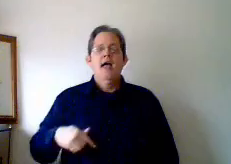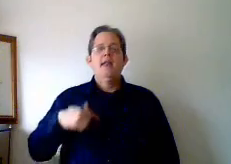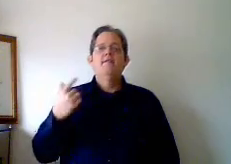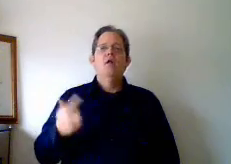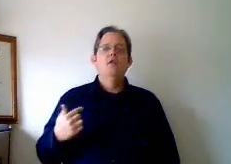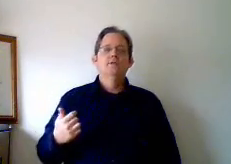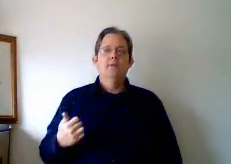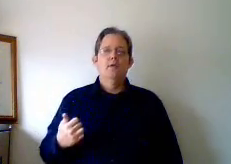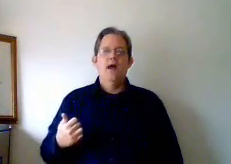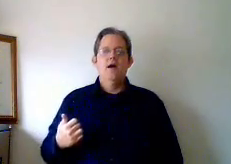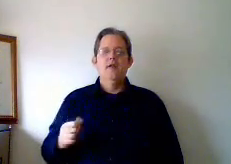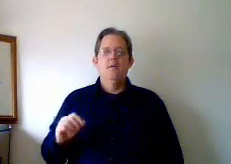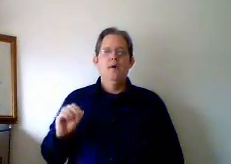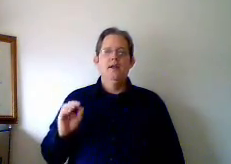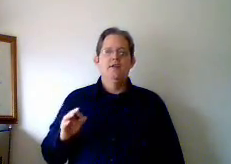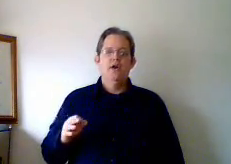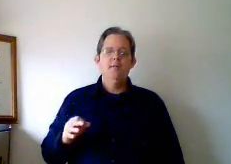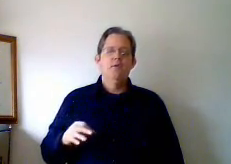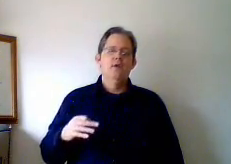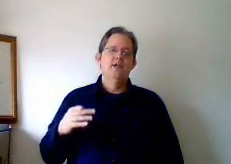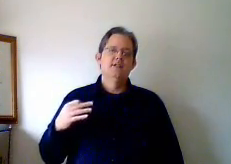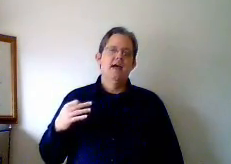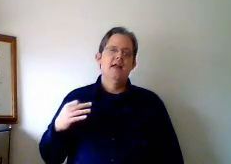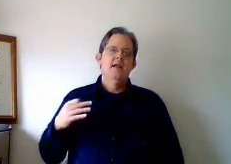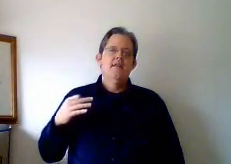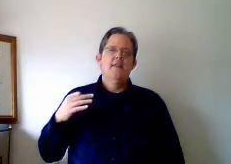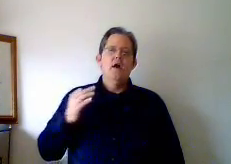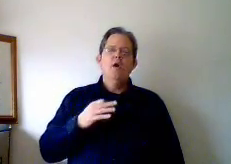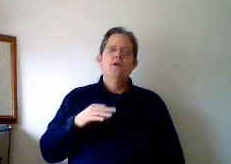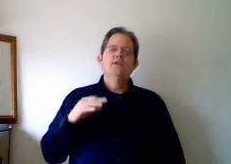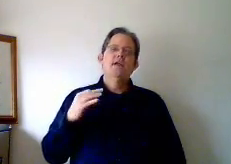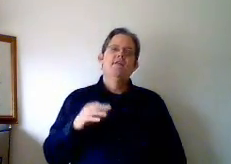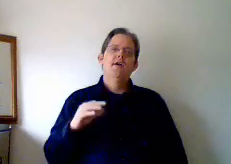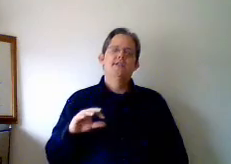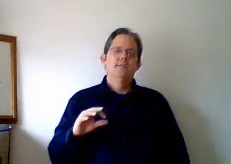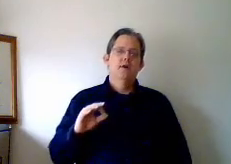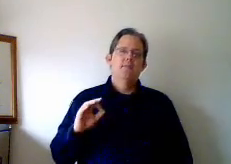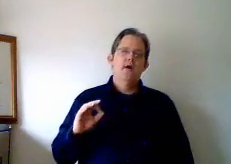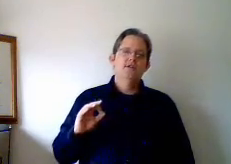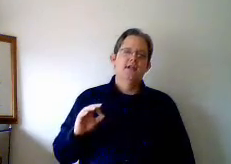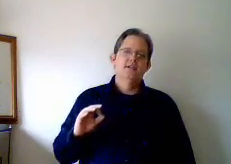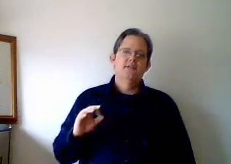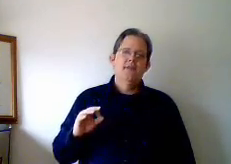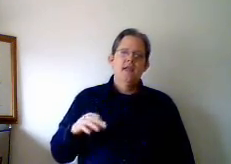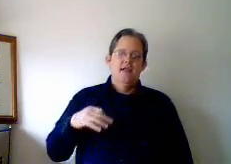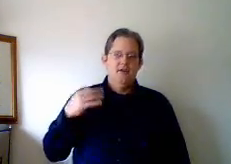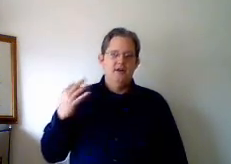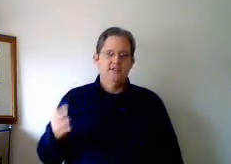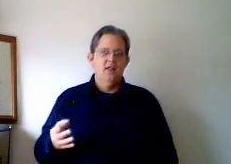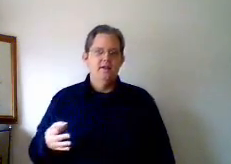and he followed those people around. And what he determined was that they all used a very similar process in their selling